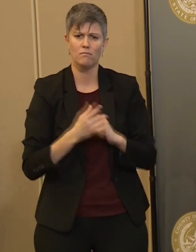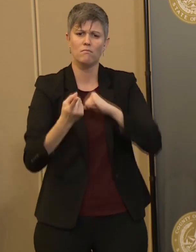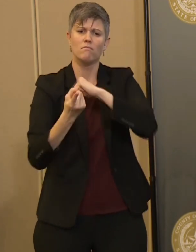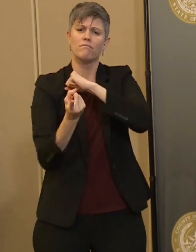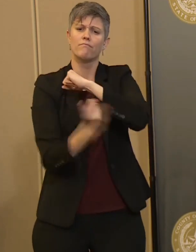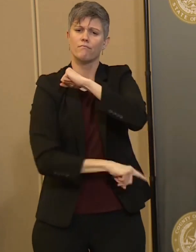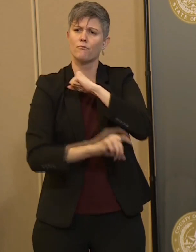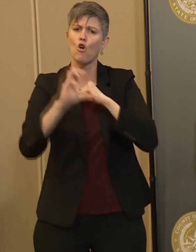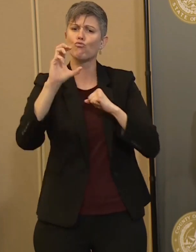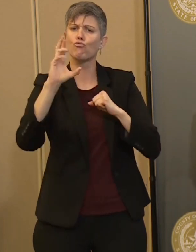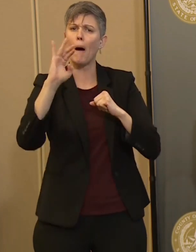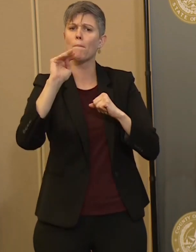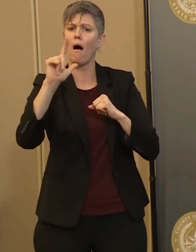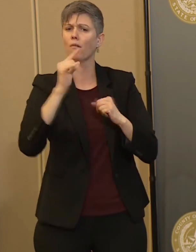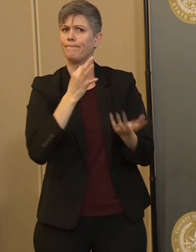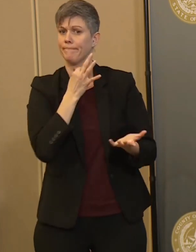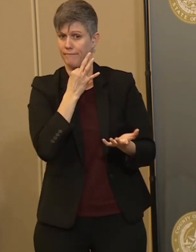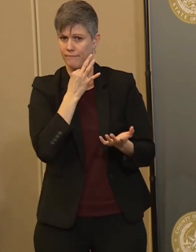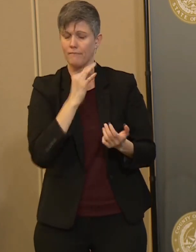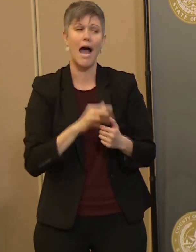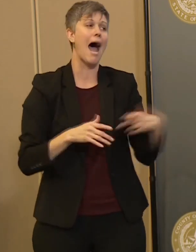this sort of issue?